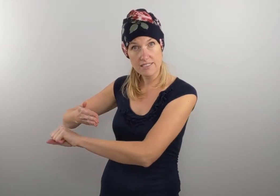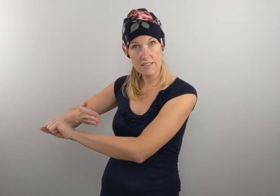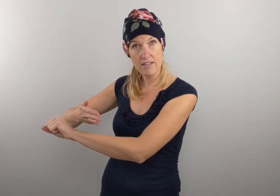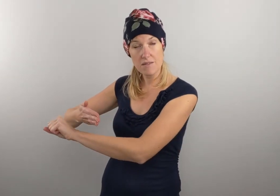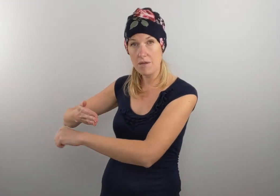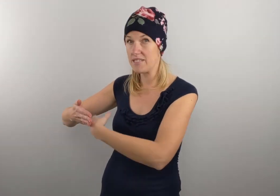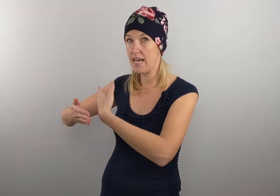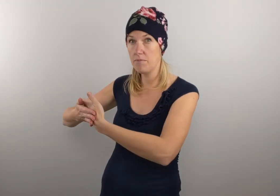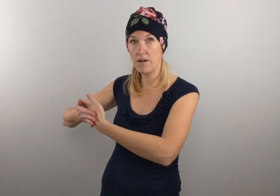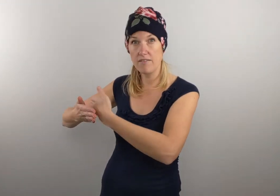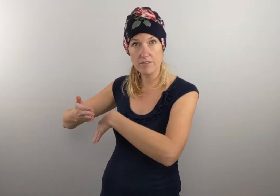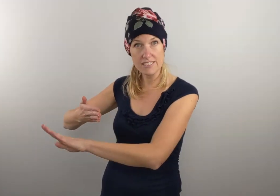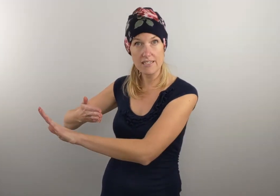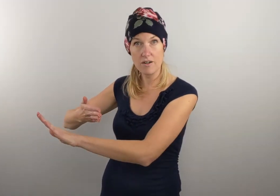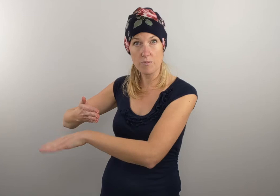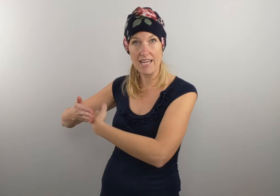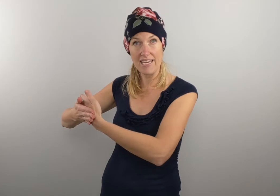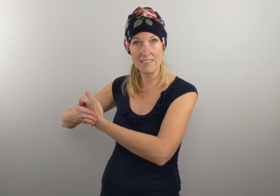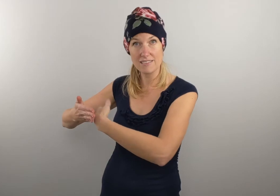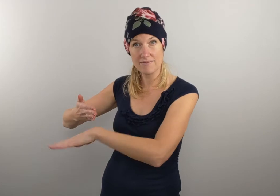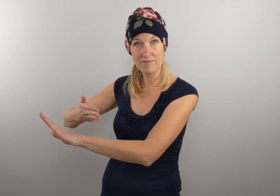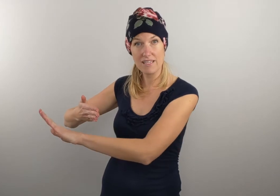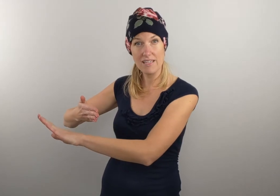signifying the baby's head, but I've always done an open hand. Okay.